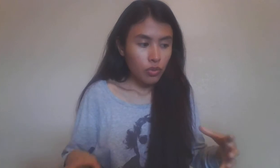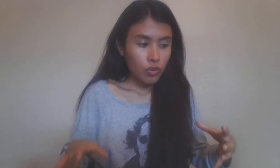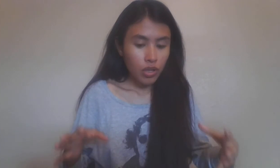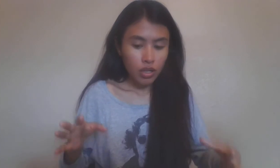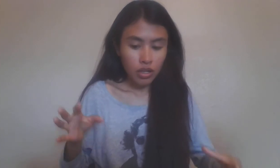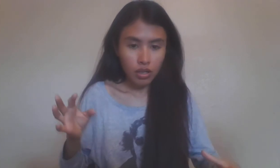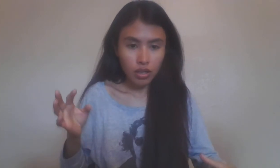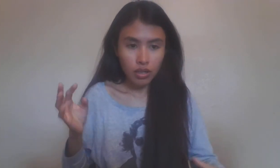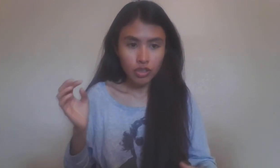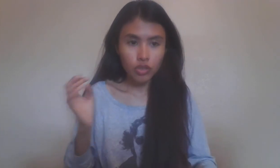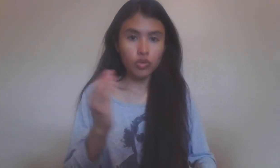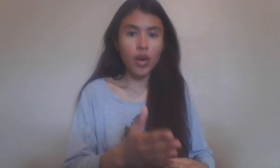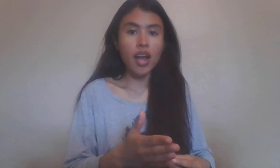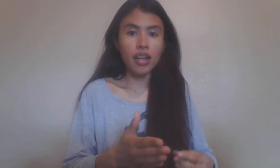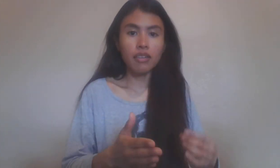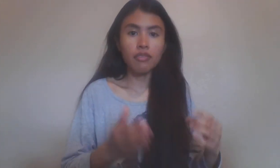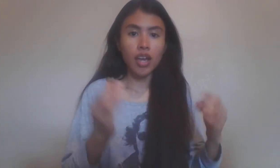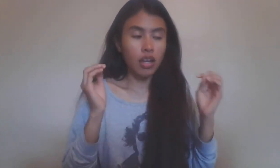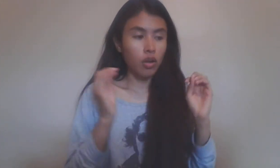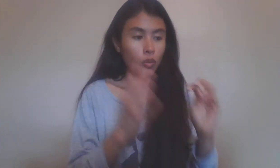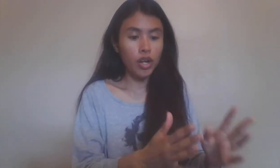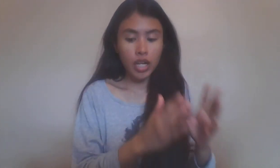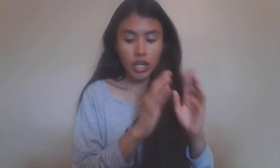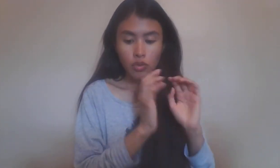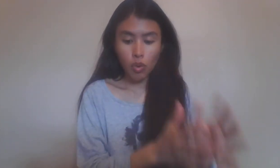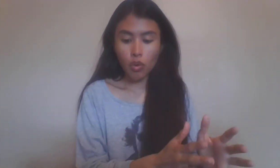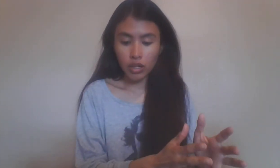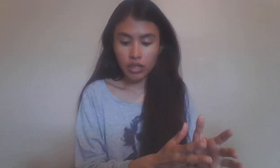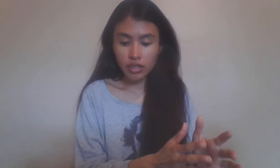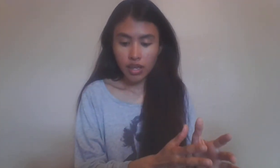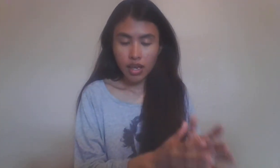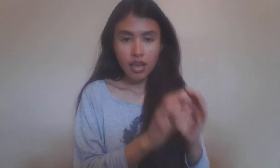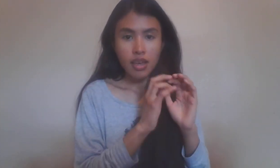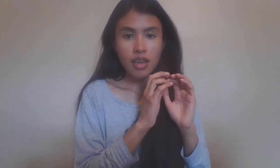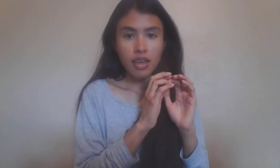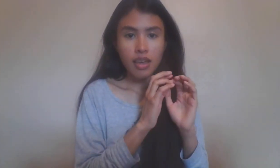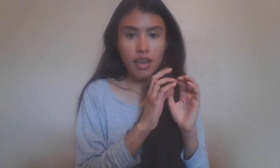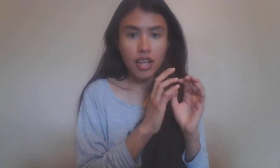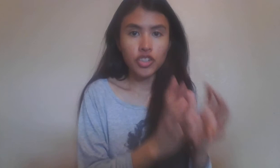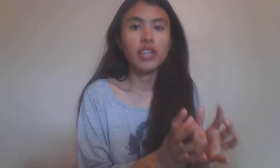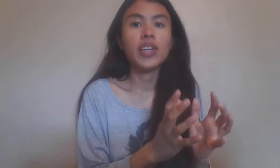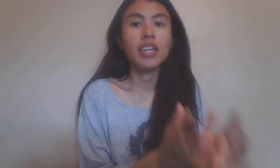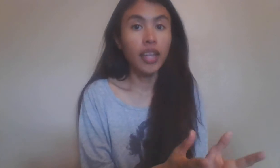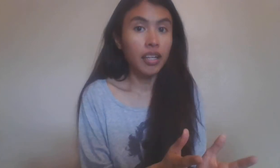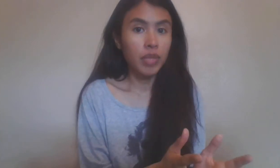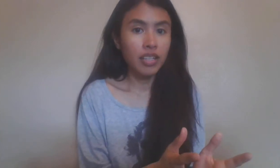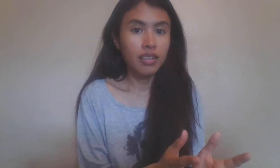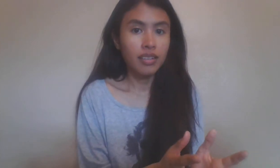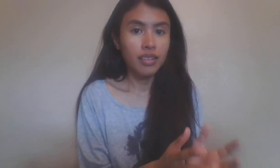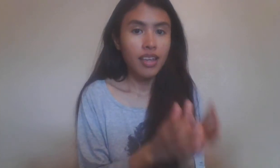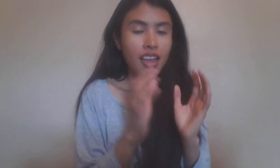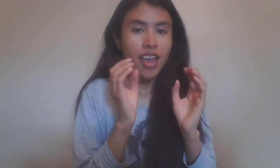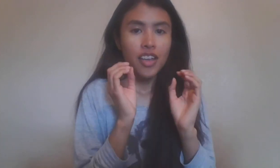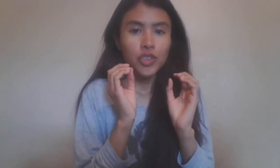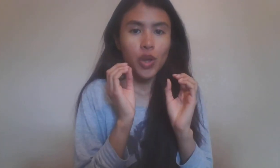strive and are working towards achieving enlightenment. So